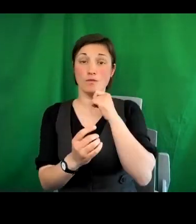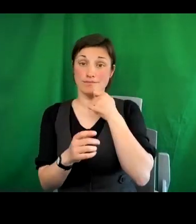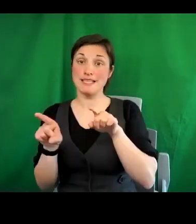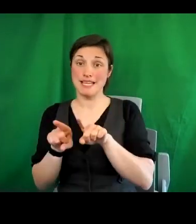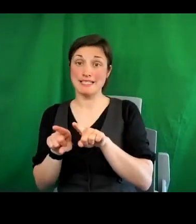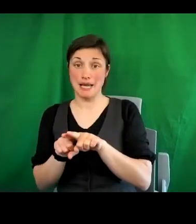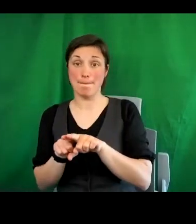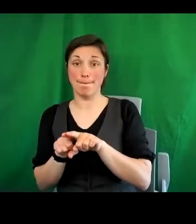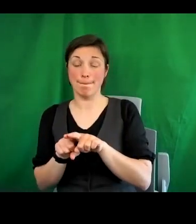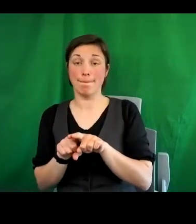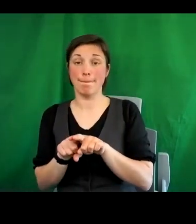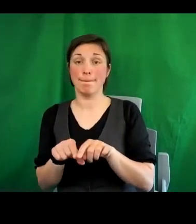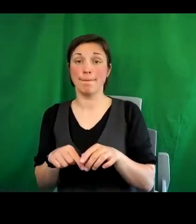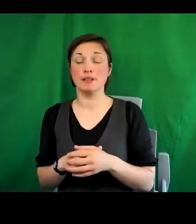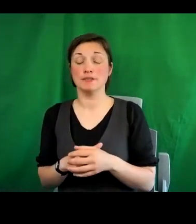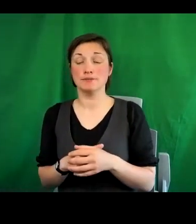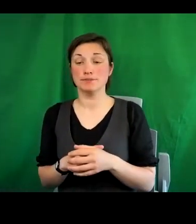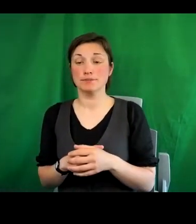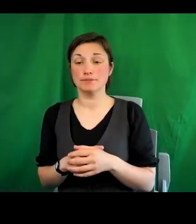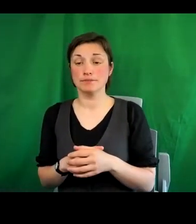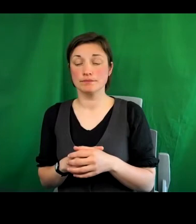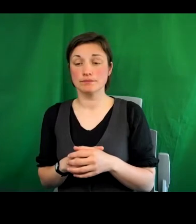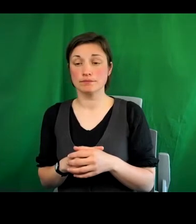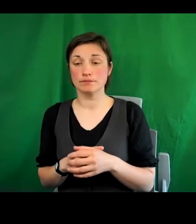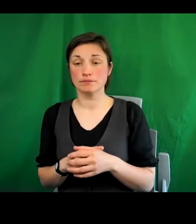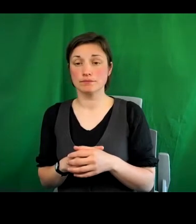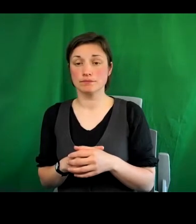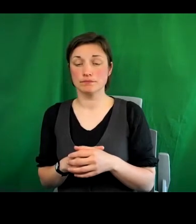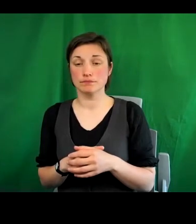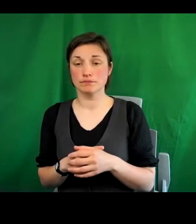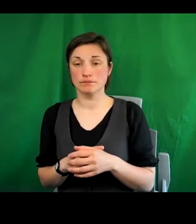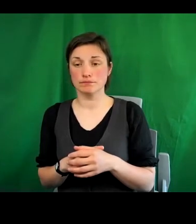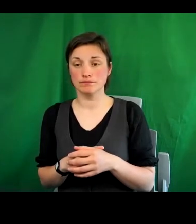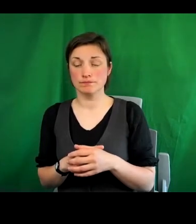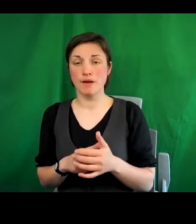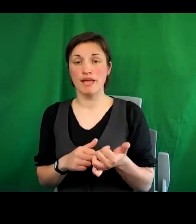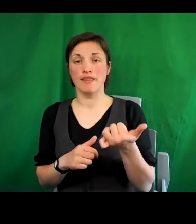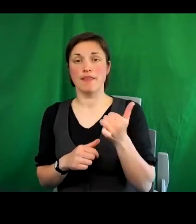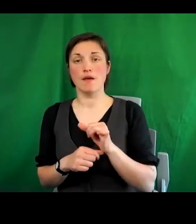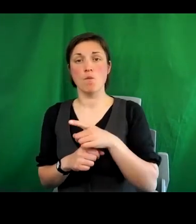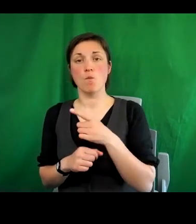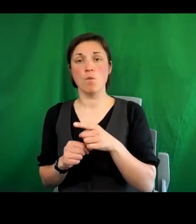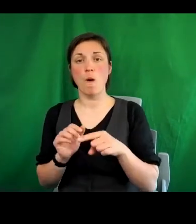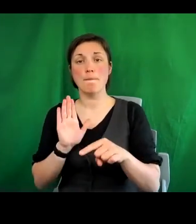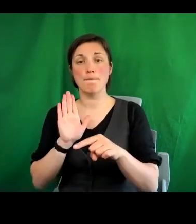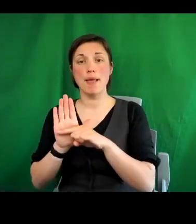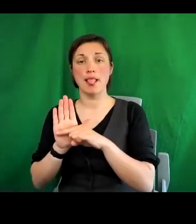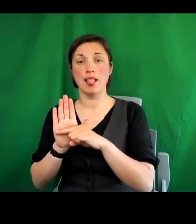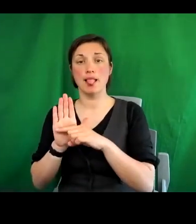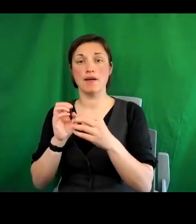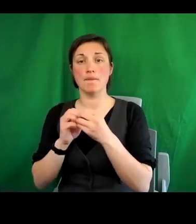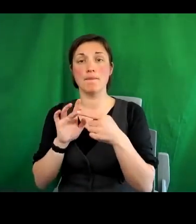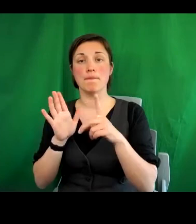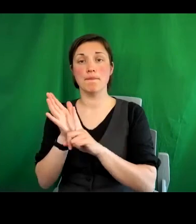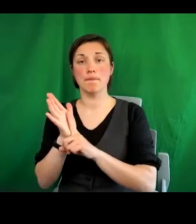will be returned to power. And there is going to then be a bill introduced into the Scottish Parliament to establish